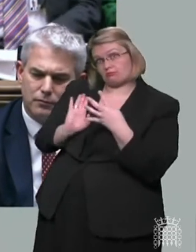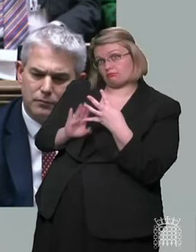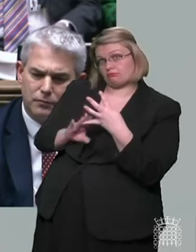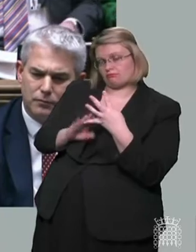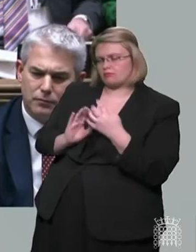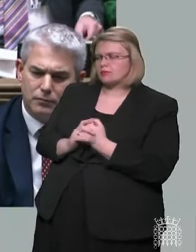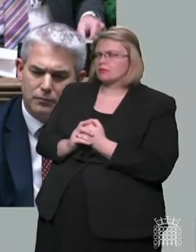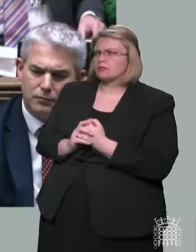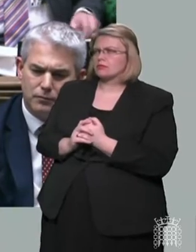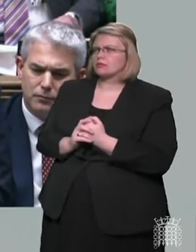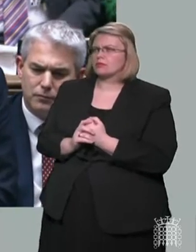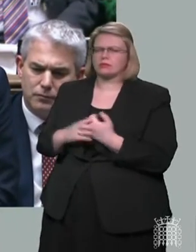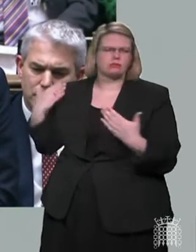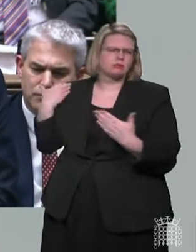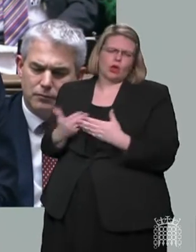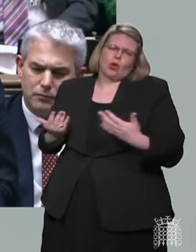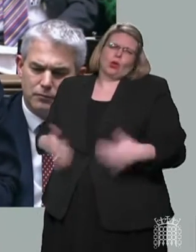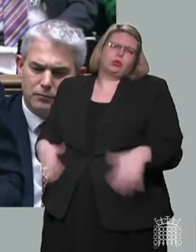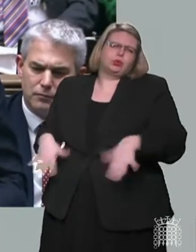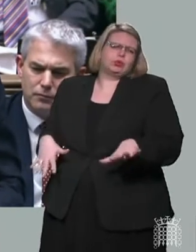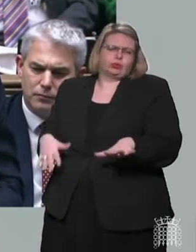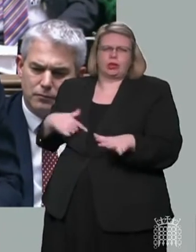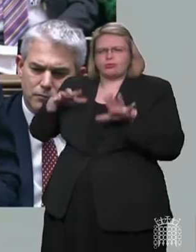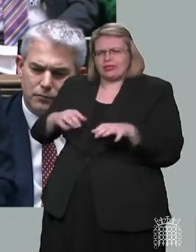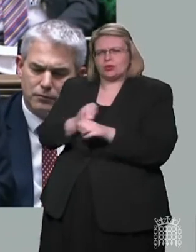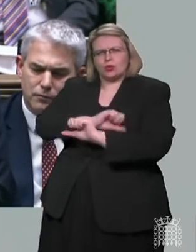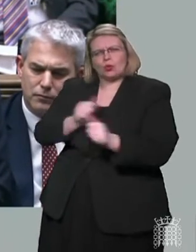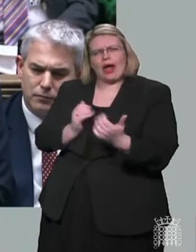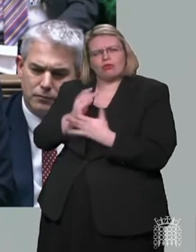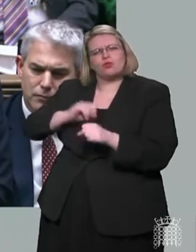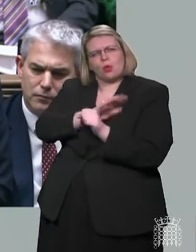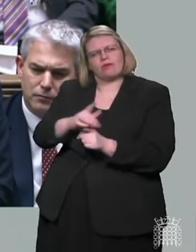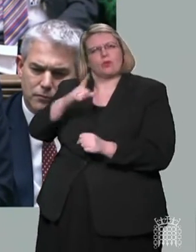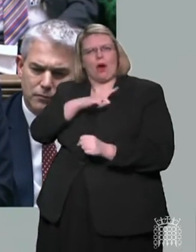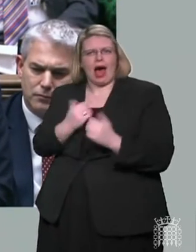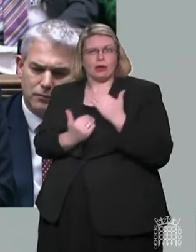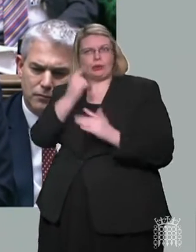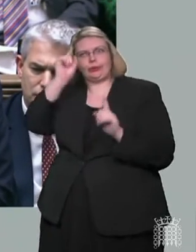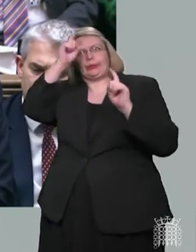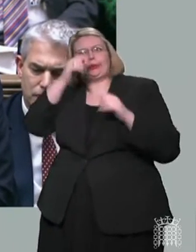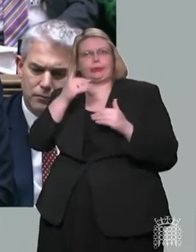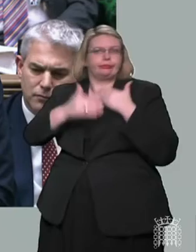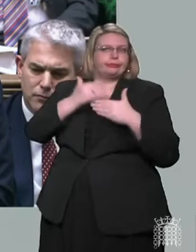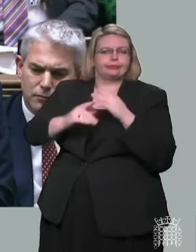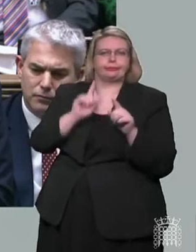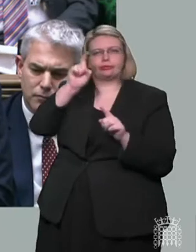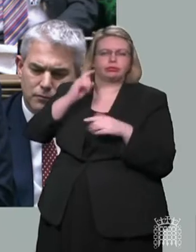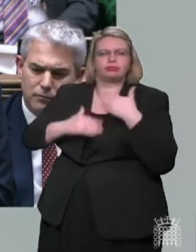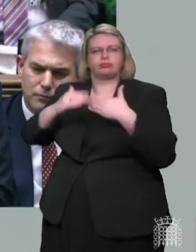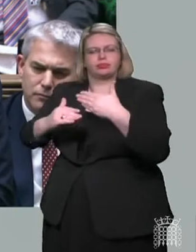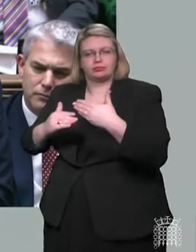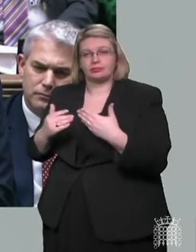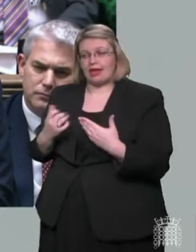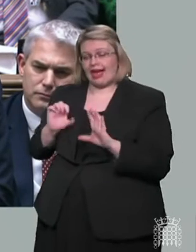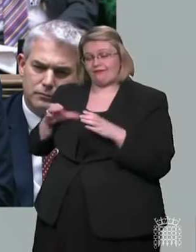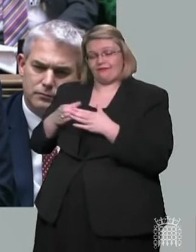innovation that has defined the best of our response to the pandemic. The Vaccines Task Force will continue to ensure